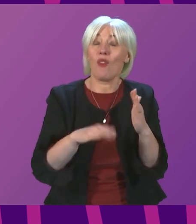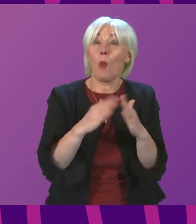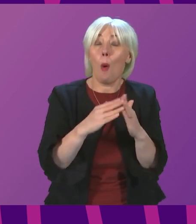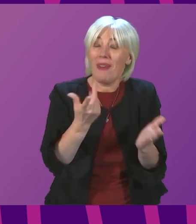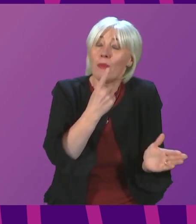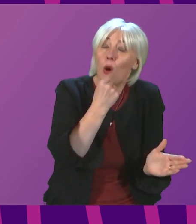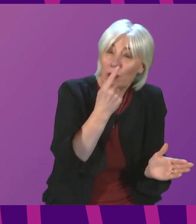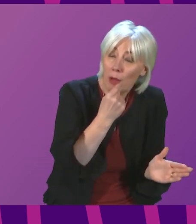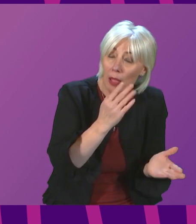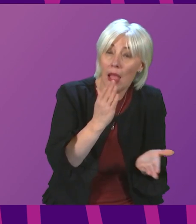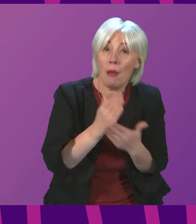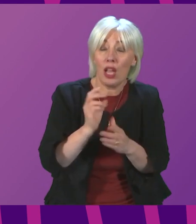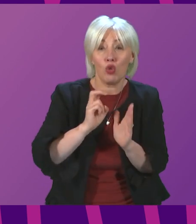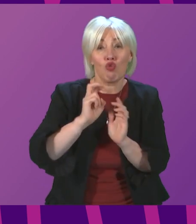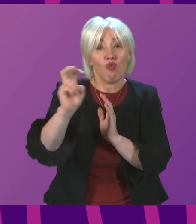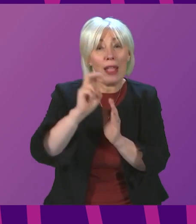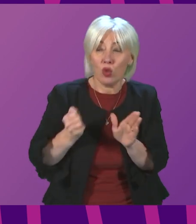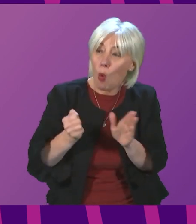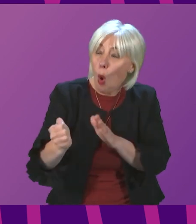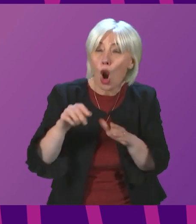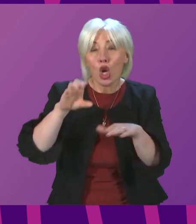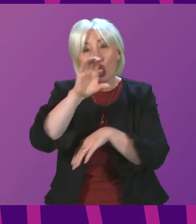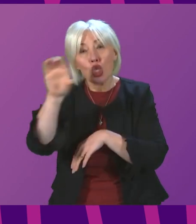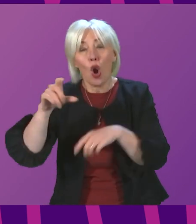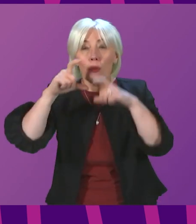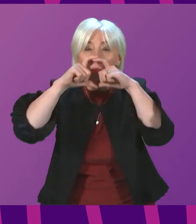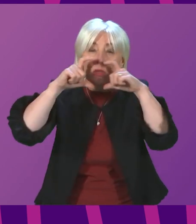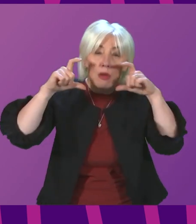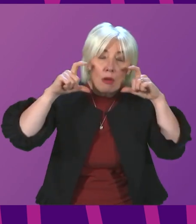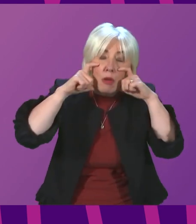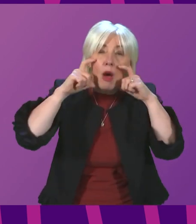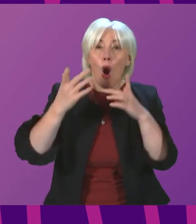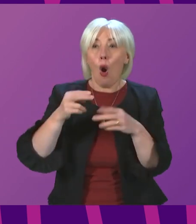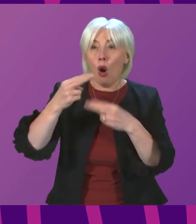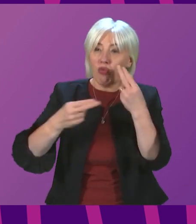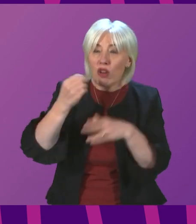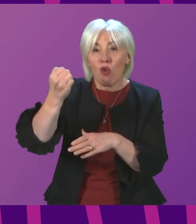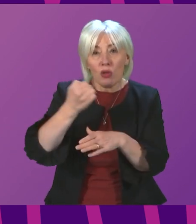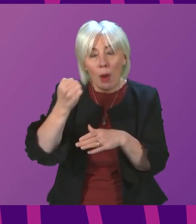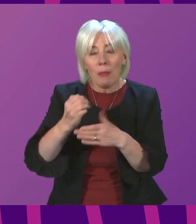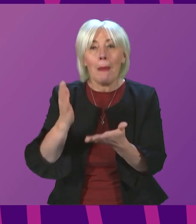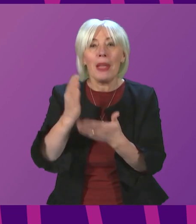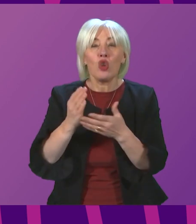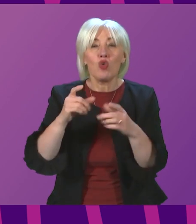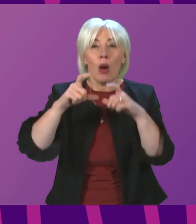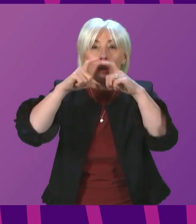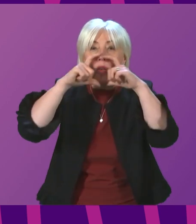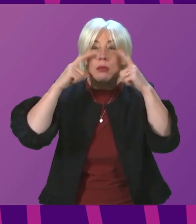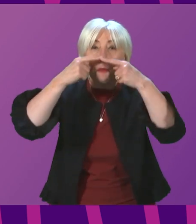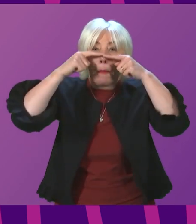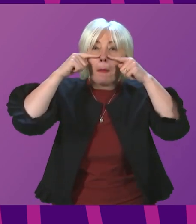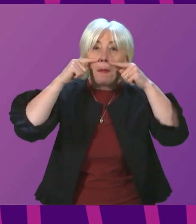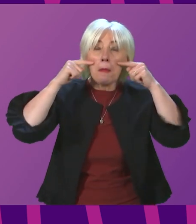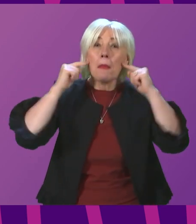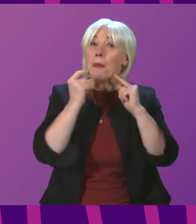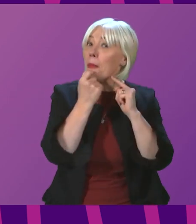Wear a face covering on public transport and shops when moving about in hospitality. And of course, make sure the face covering fully covers your mouth and